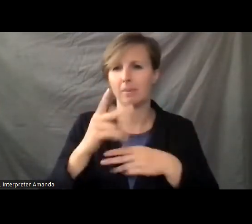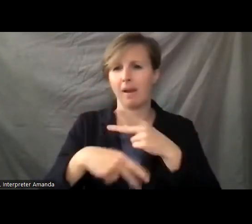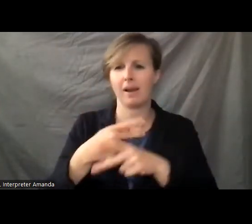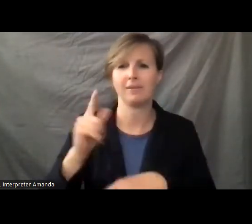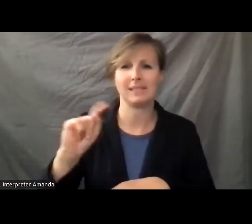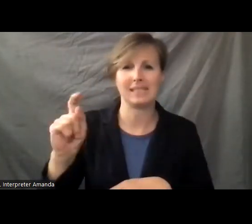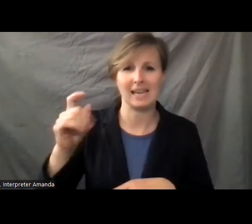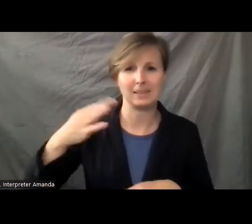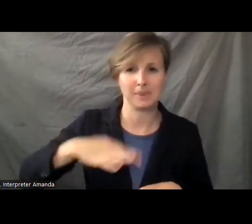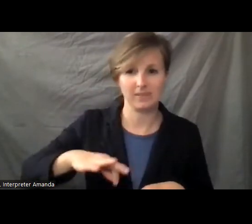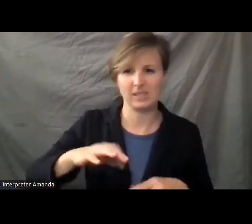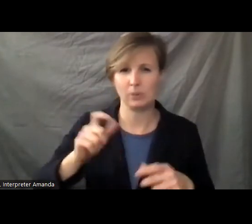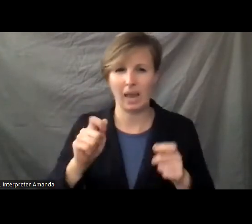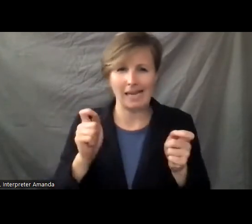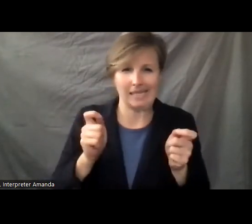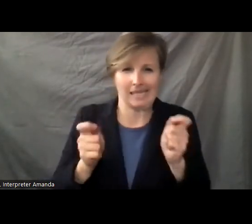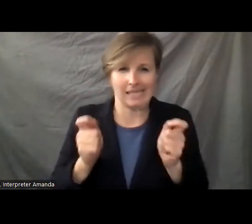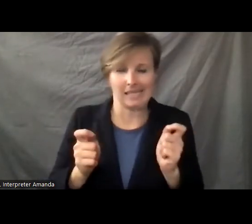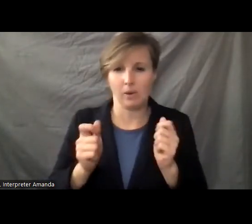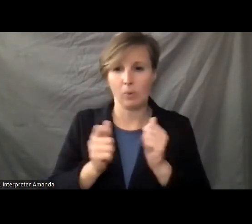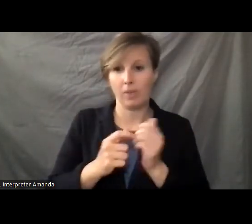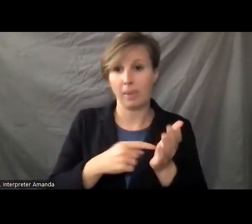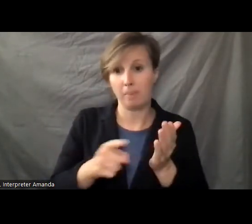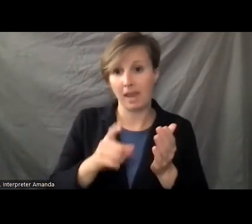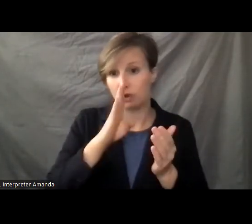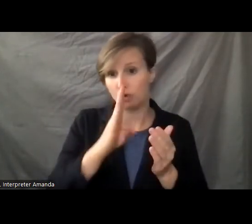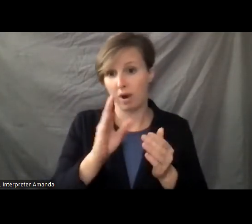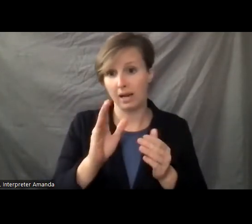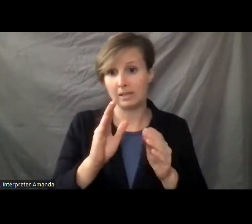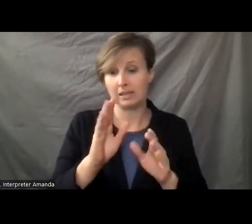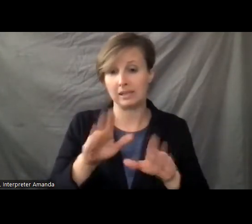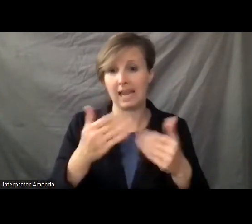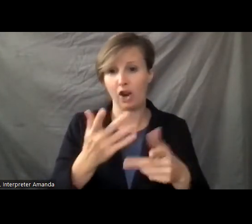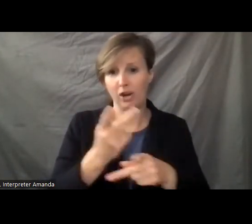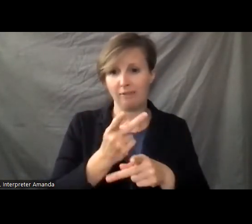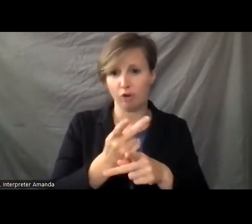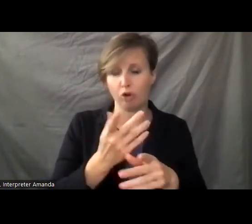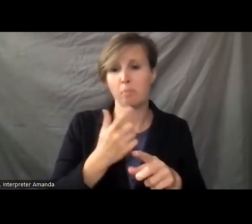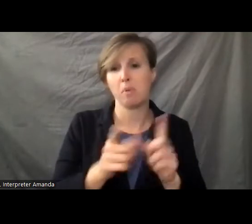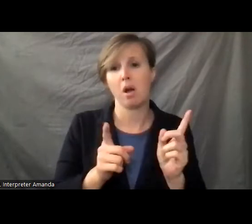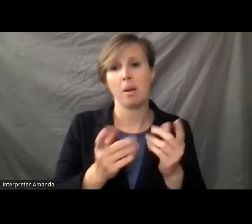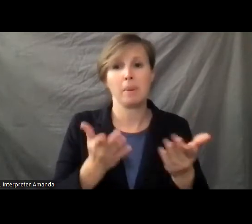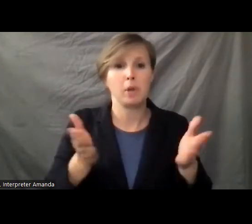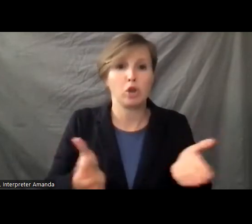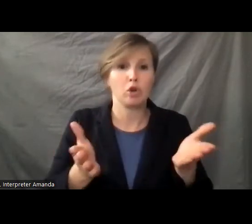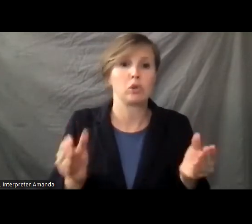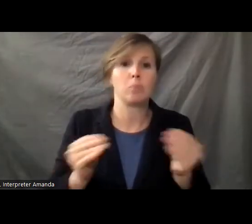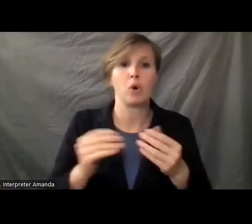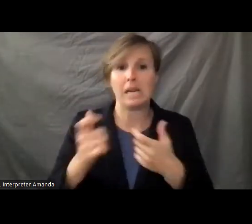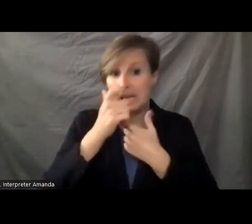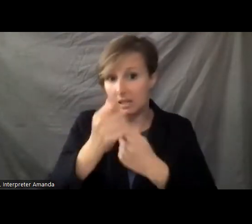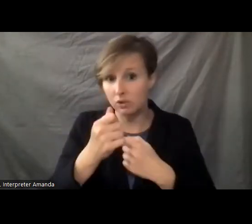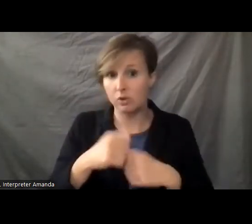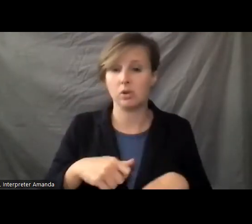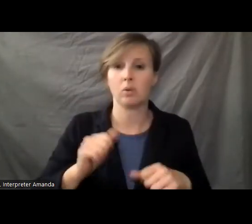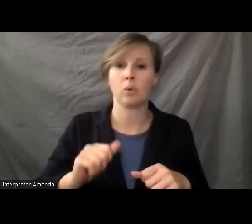do a little bit of tweaking there with the paid direct caregivers, but to try to encourage maybe more interest, we can